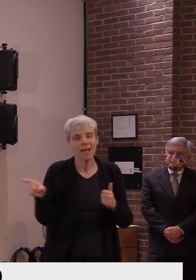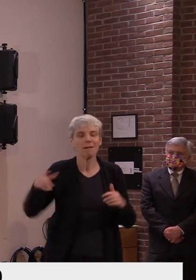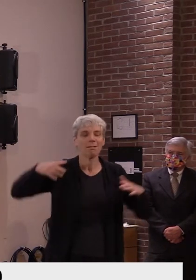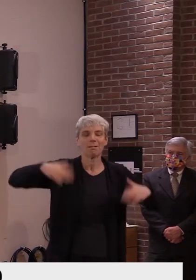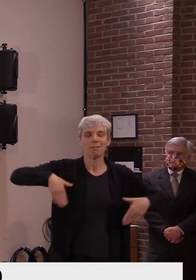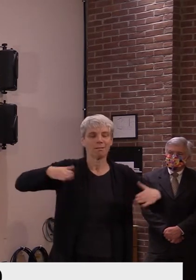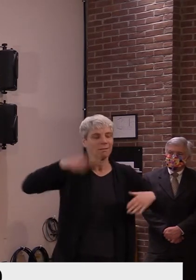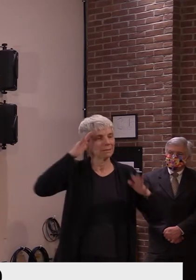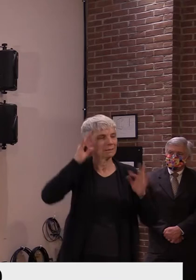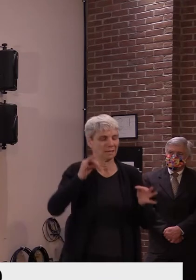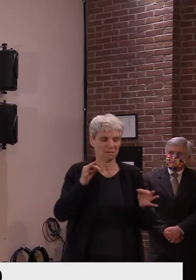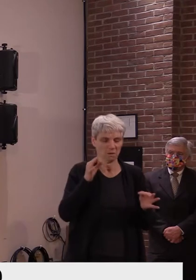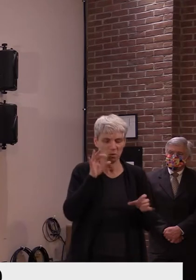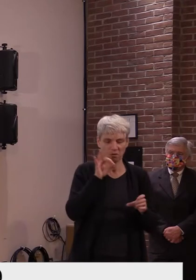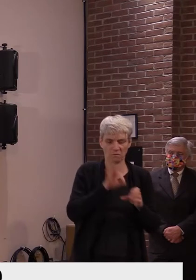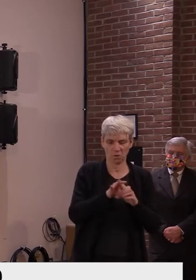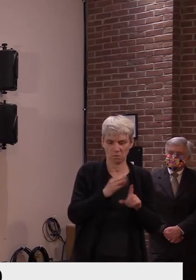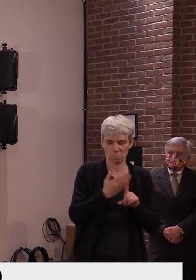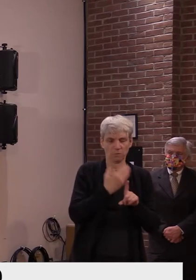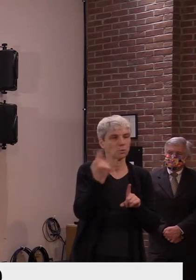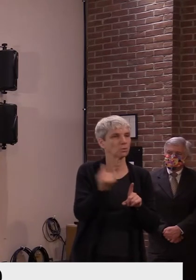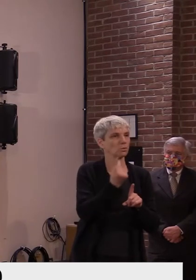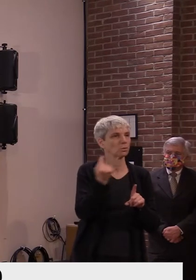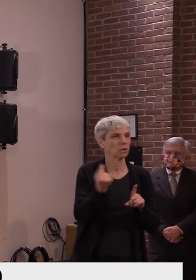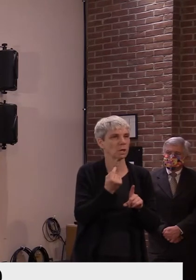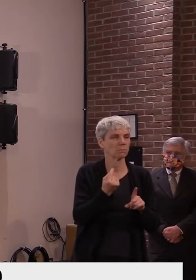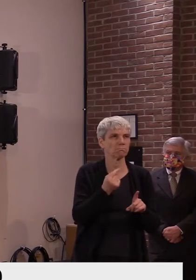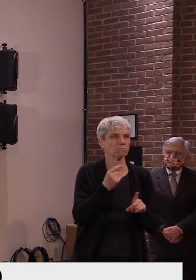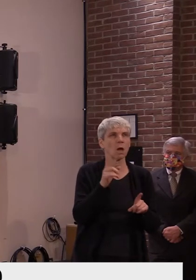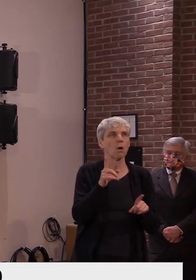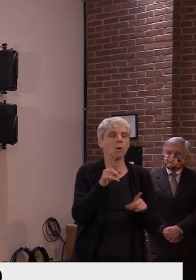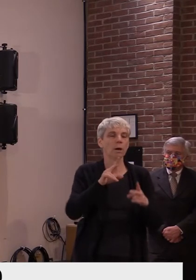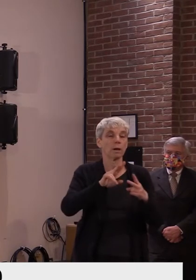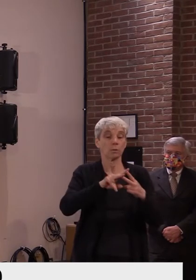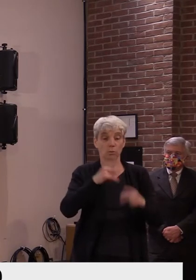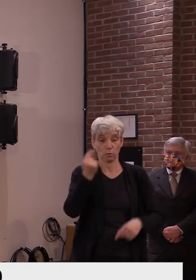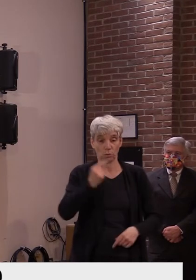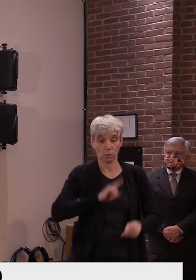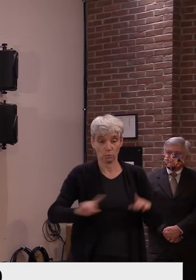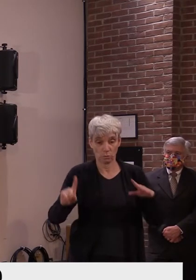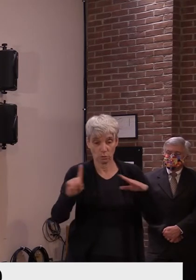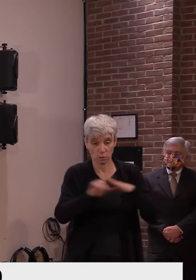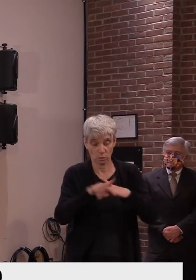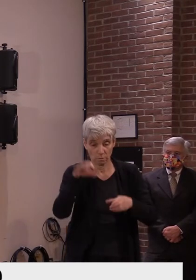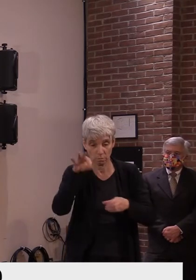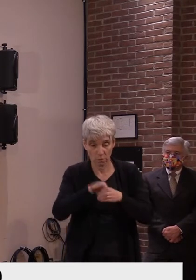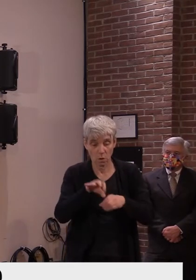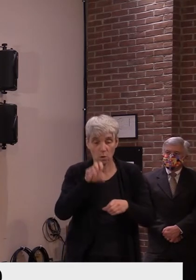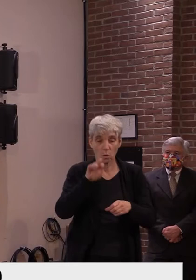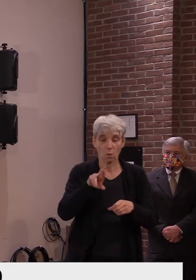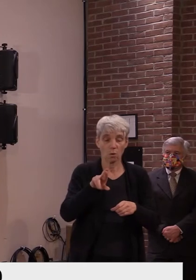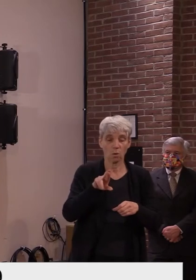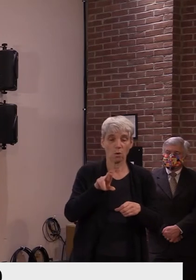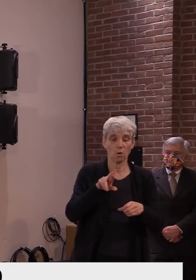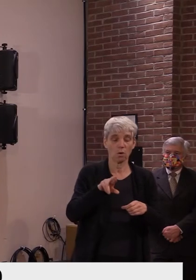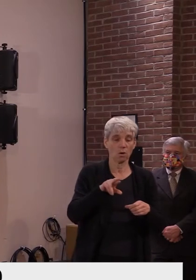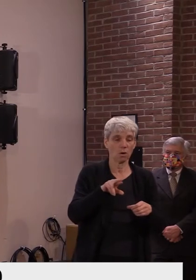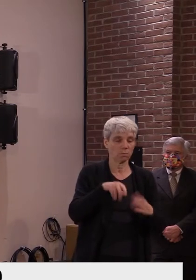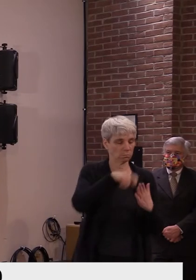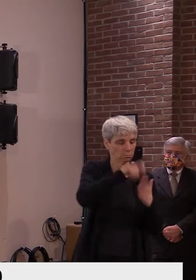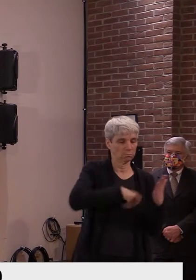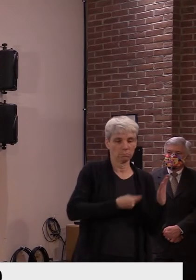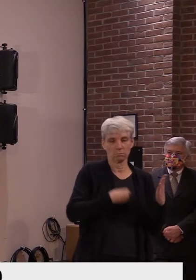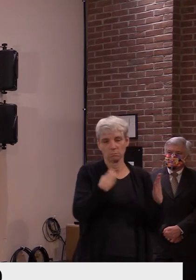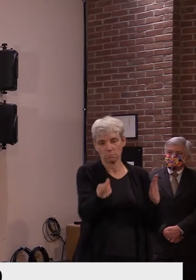voting sometime between now and Tuesday. I don't know what I'll be doing on Tuesday in person or what I'll be doing, delivering my ballot to the